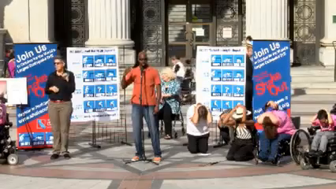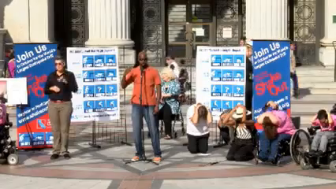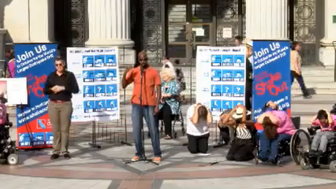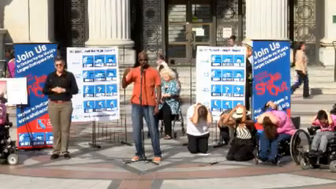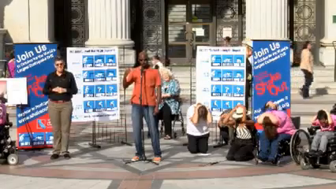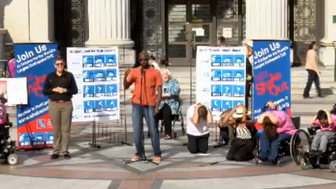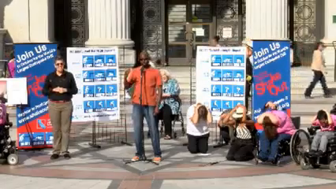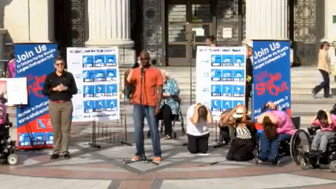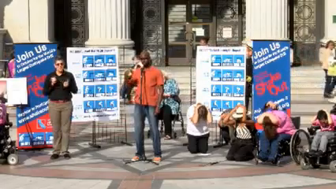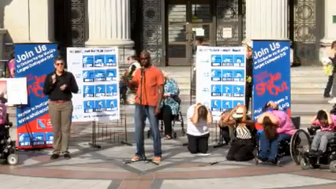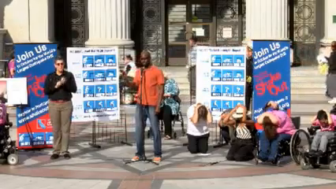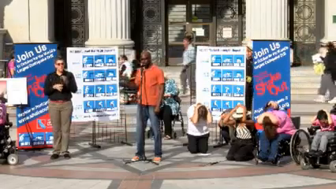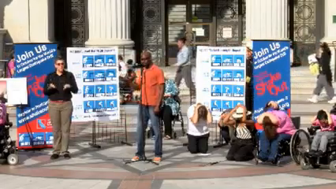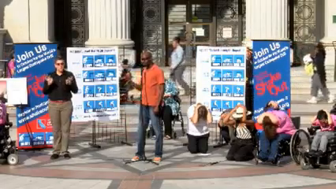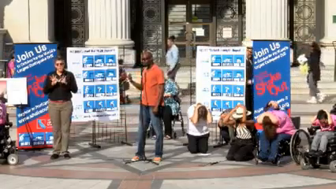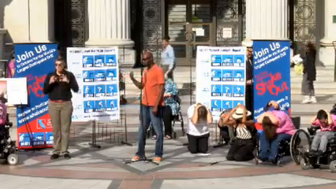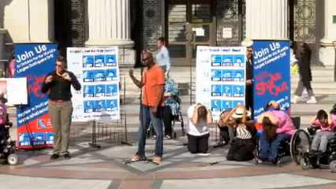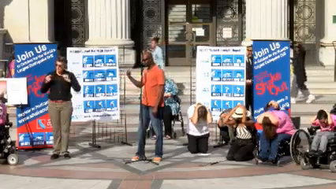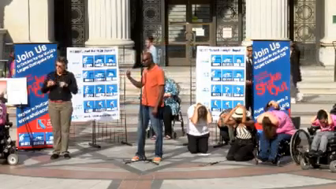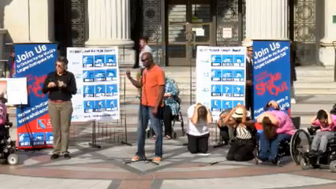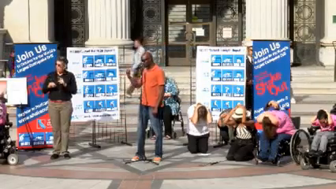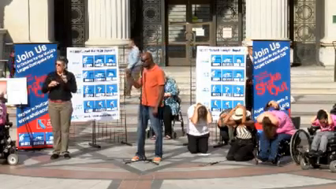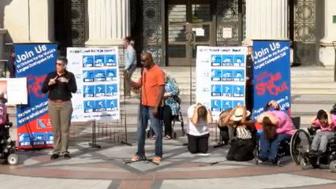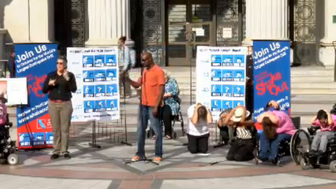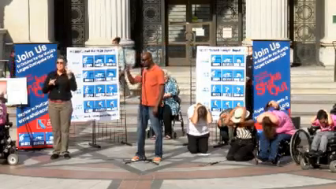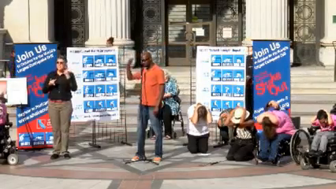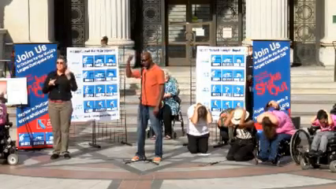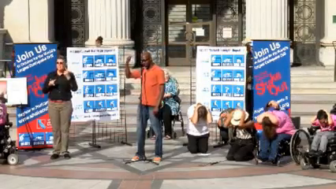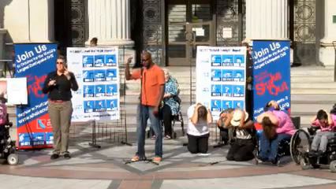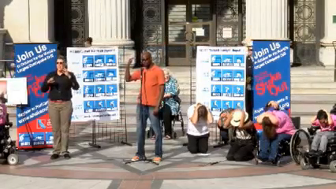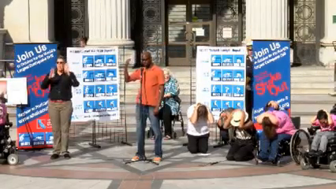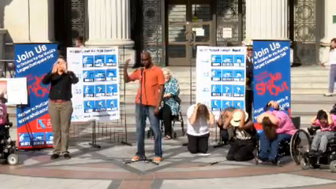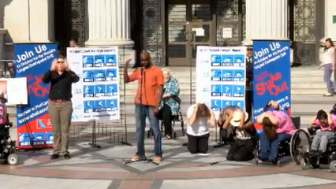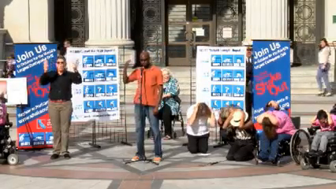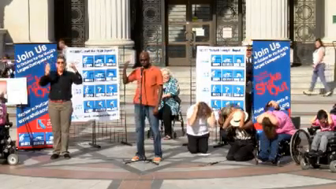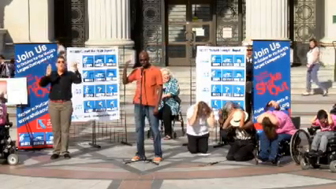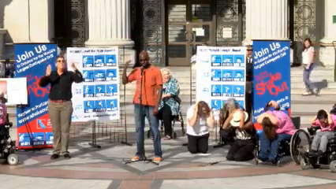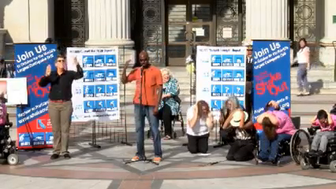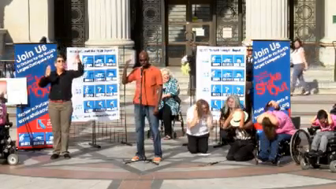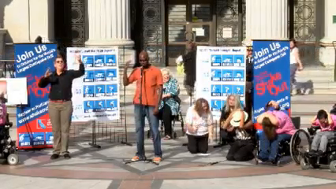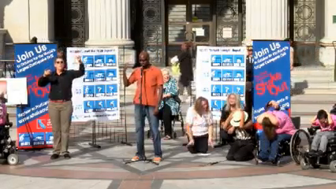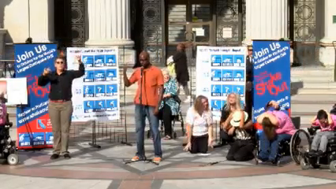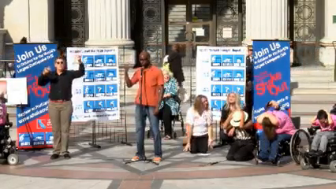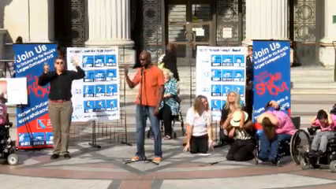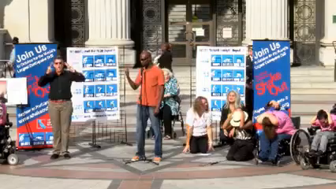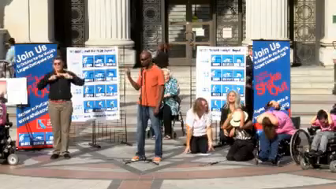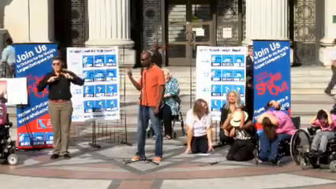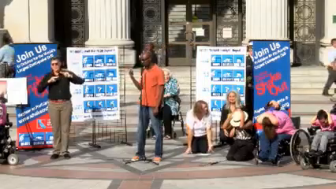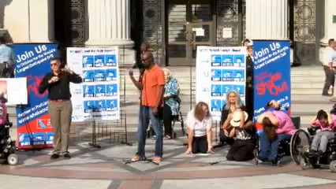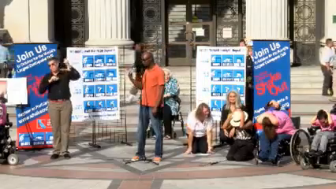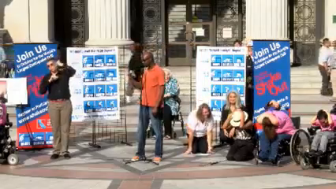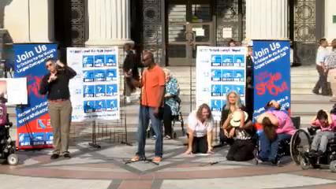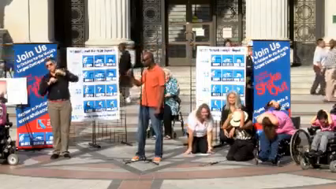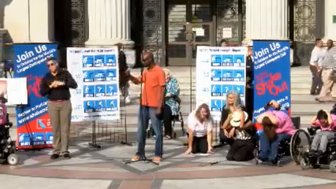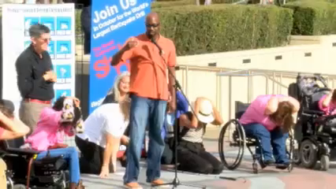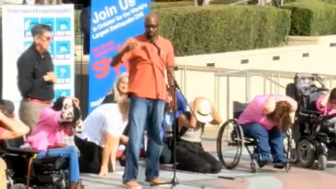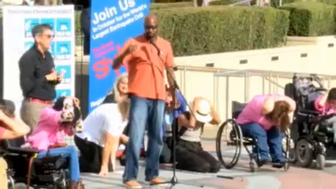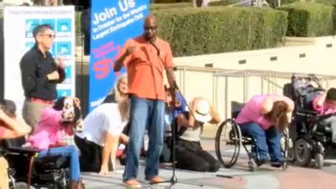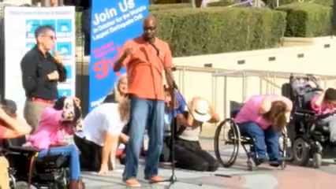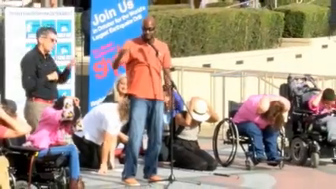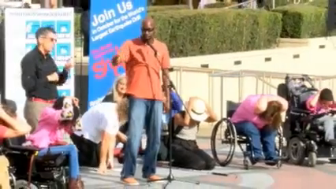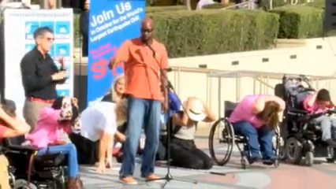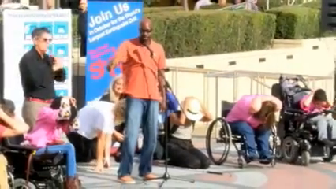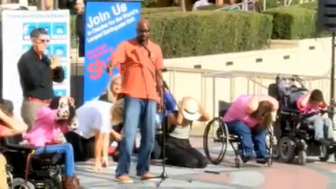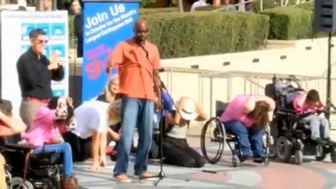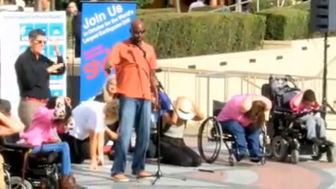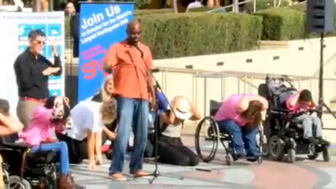most people get hurt when things on the walls or things from the ceiling fall down. So we need to make sure that we cover ourselves. So